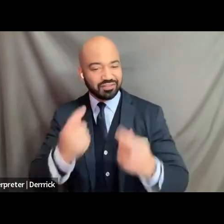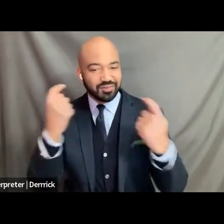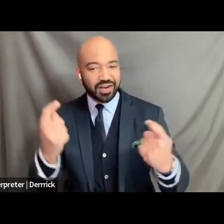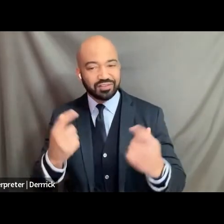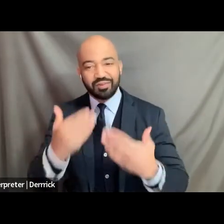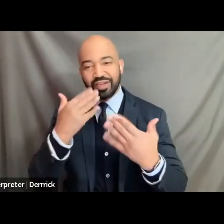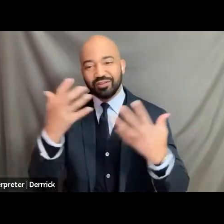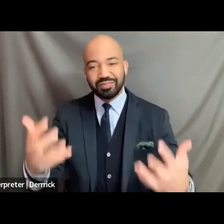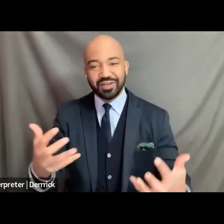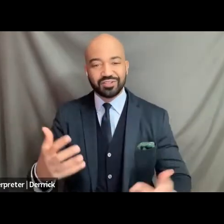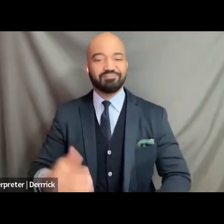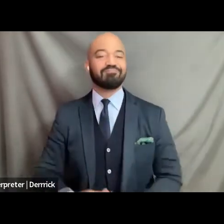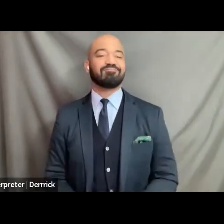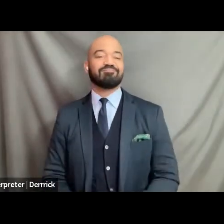thank